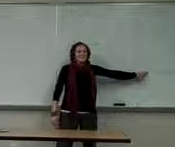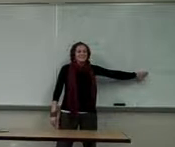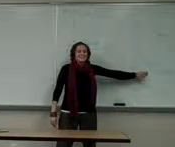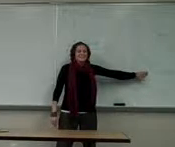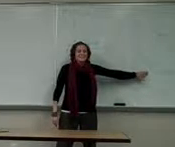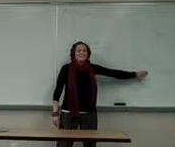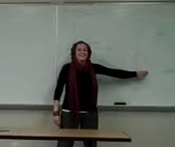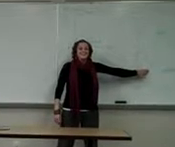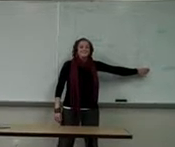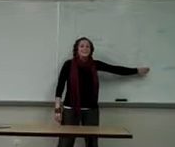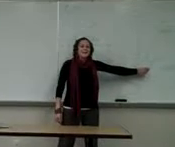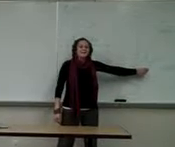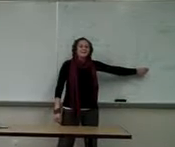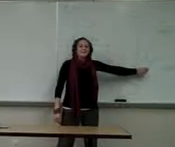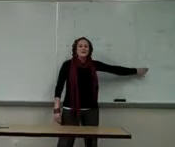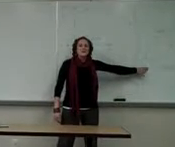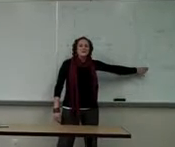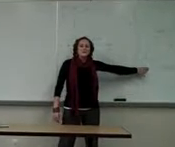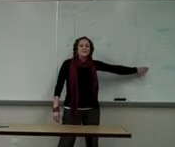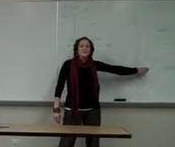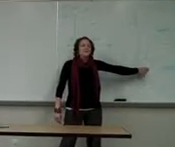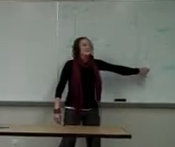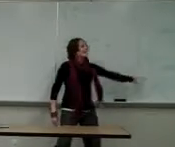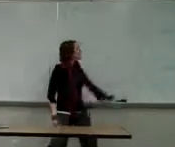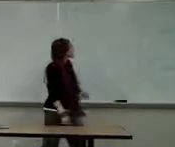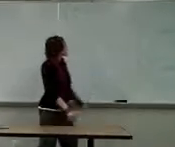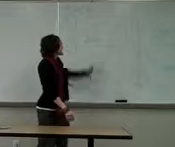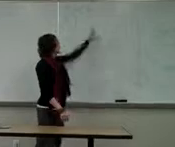Wow! I'm to kind of a slope. Undefined. Excellent.